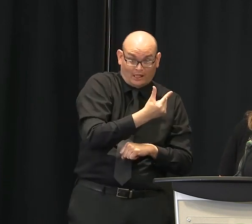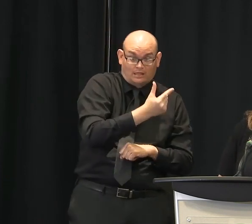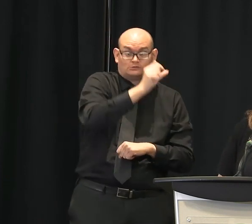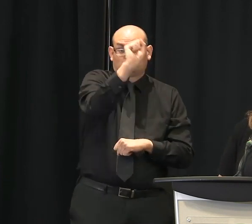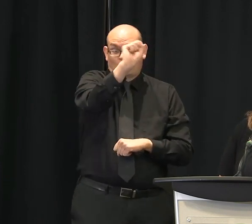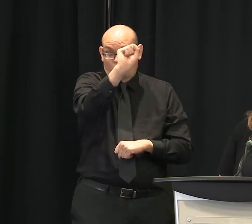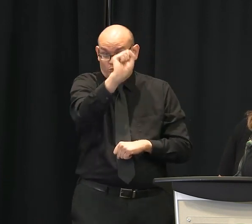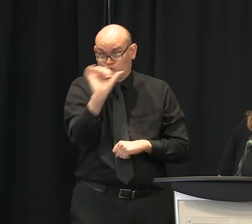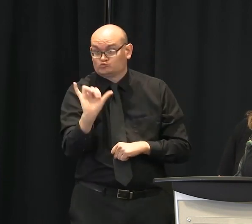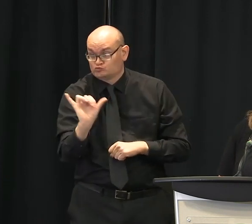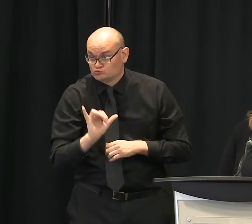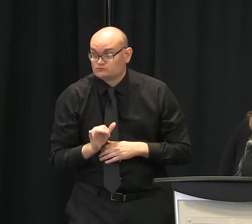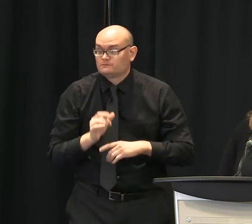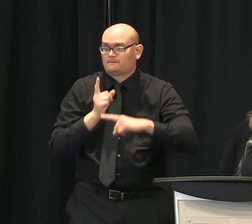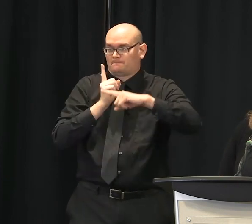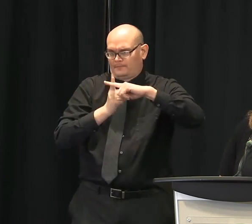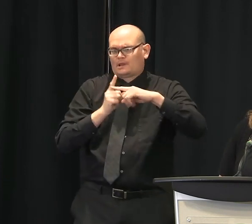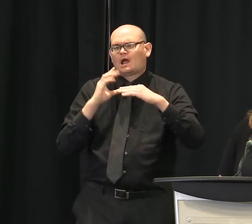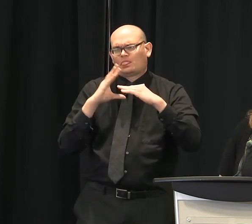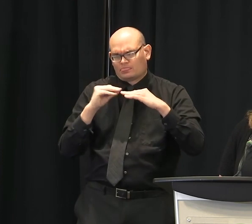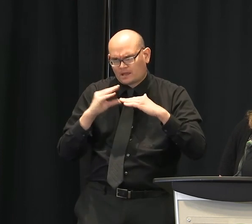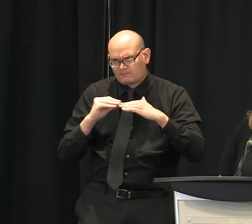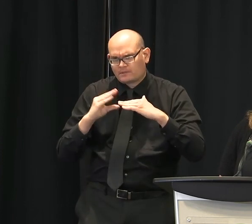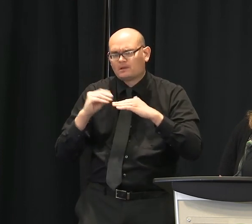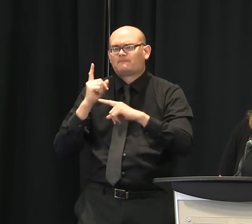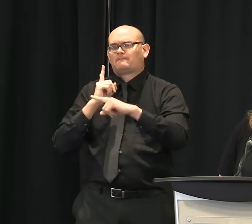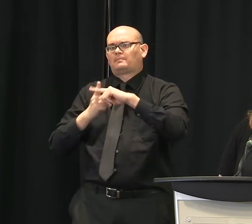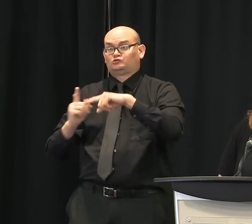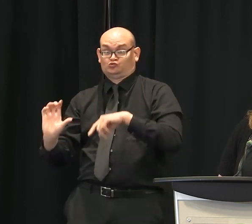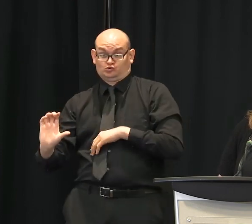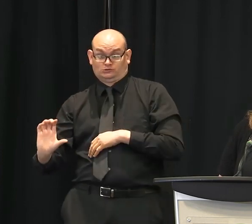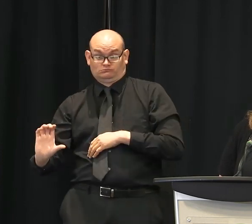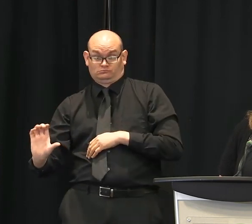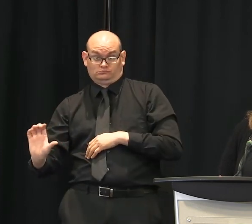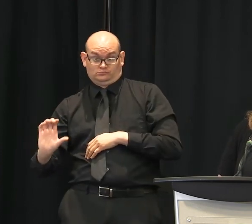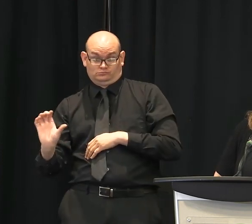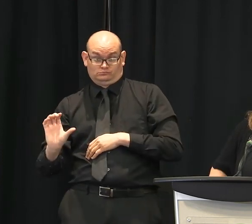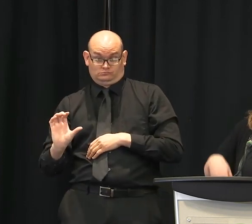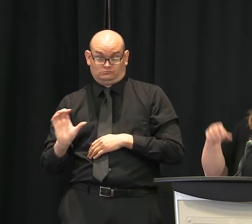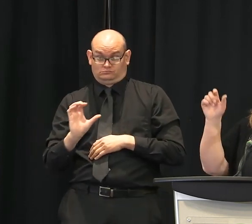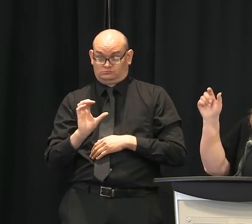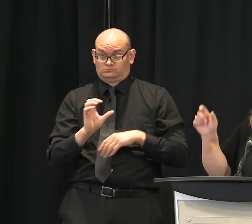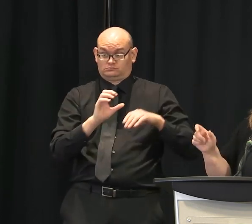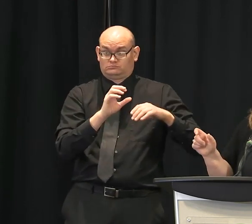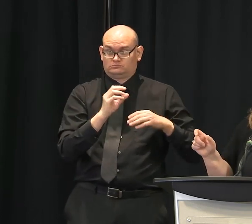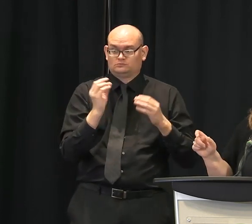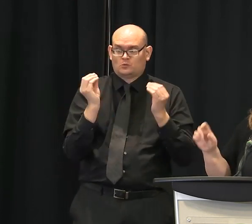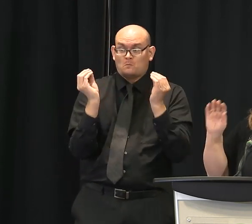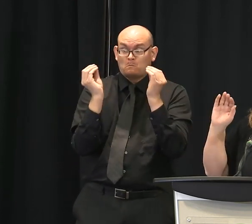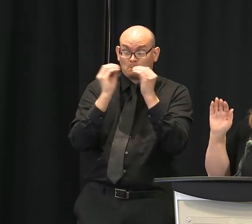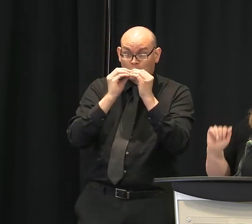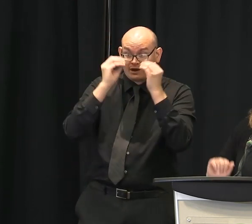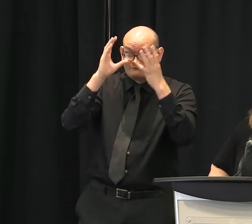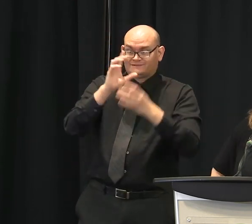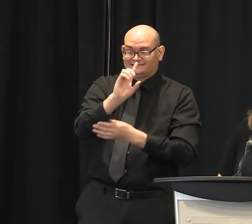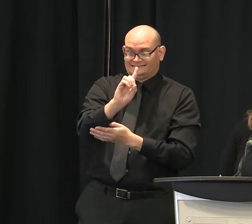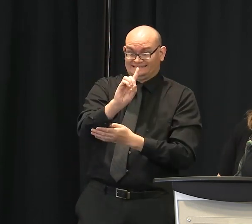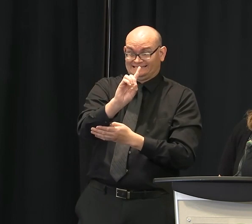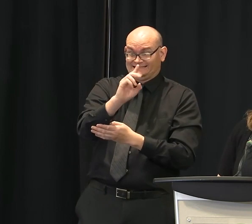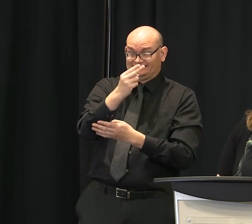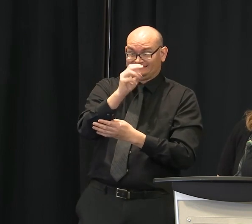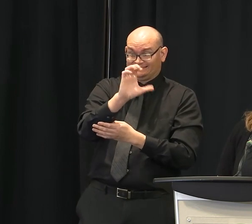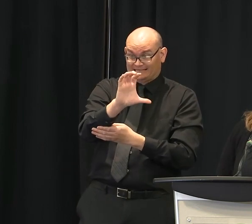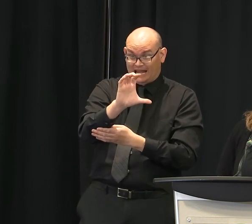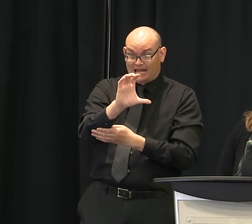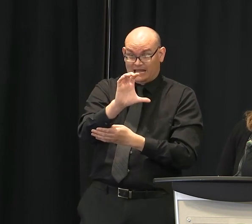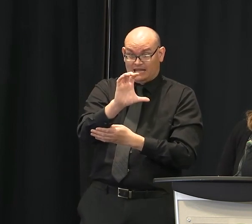including these mobile and pop-up clinics. Our DHEC COVID-19 webpage has a link on the right-hand sidebar at the top that